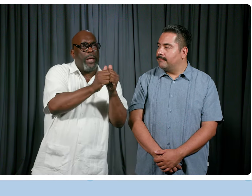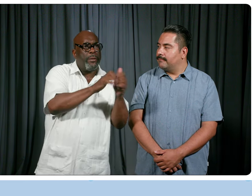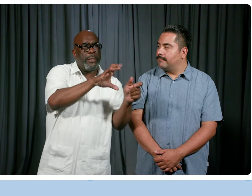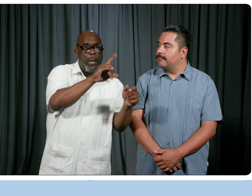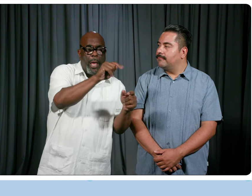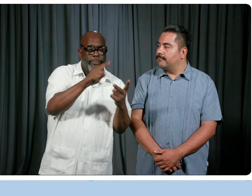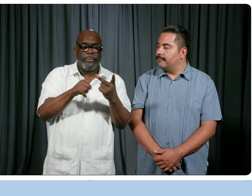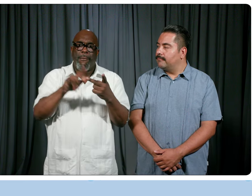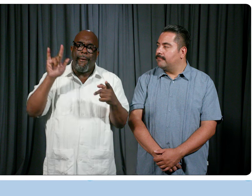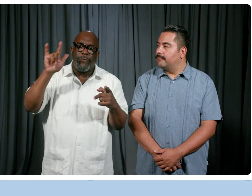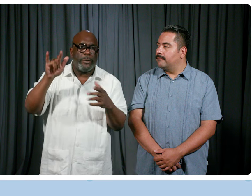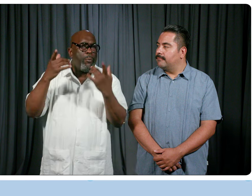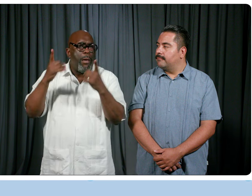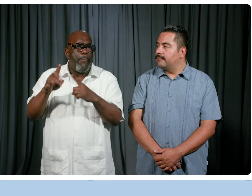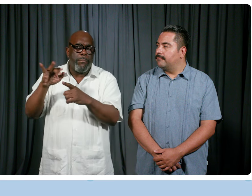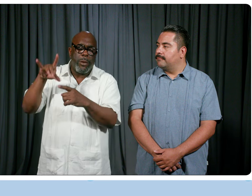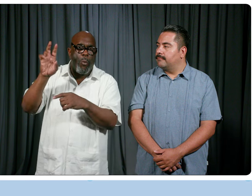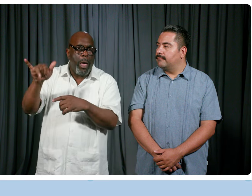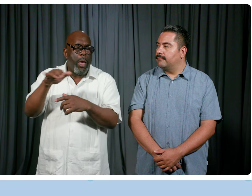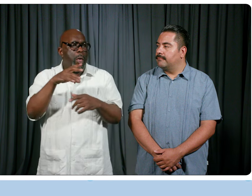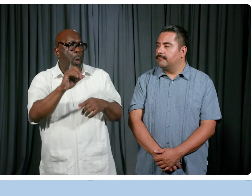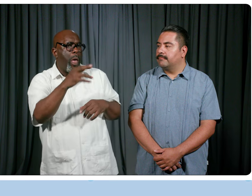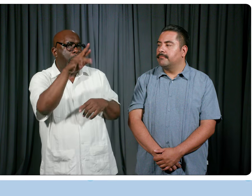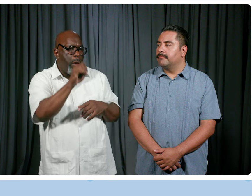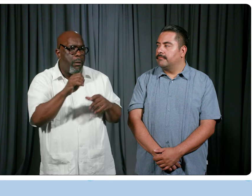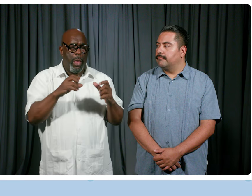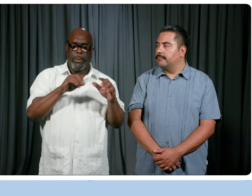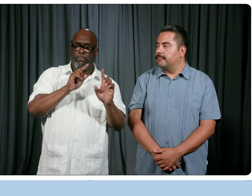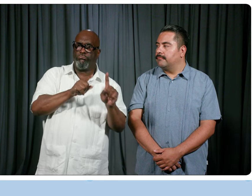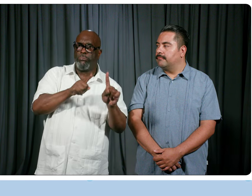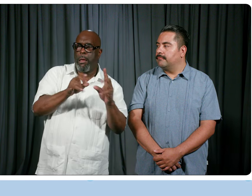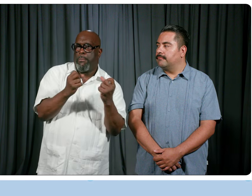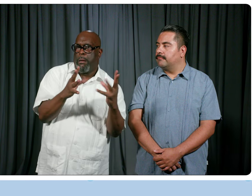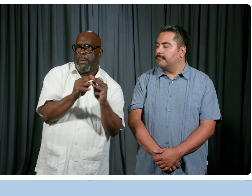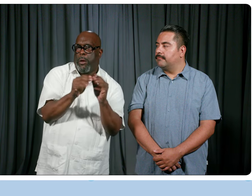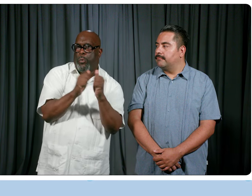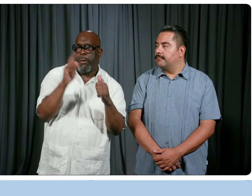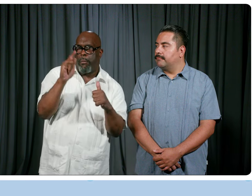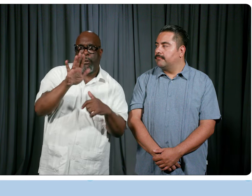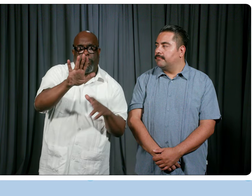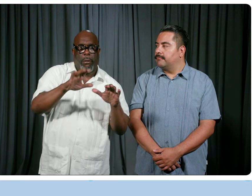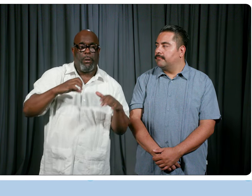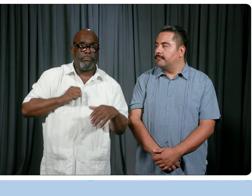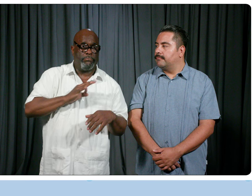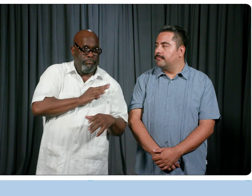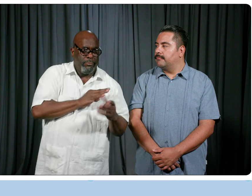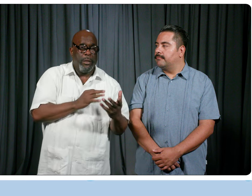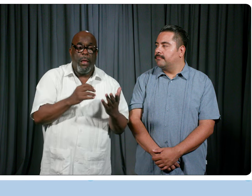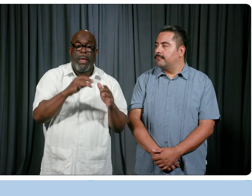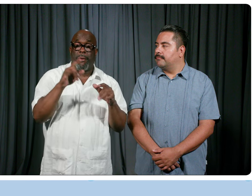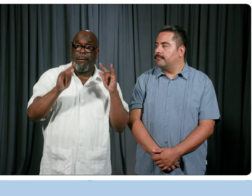aviation. You know, what's happening at Midway and O'Hare. I've had multiple meetings with the airports and their personnel, as well as the airlines,